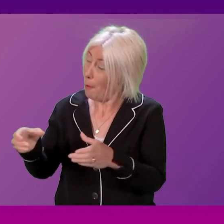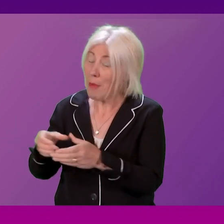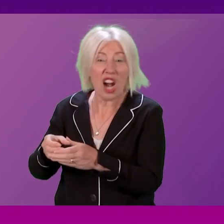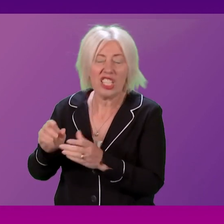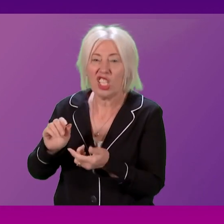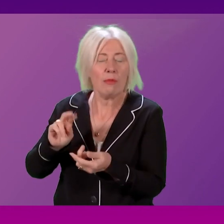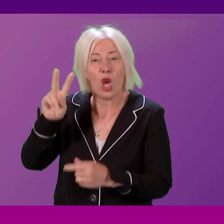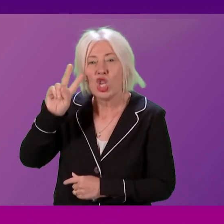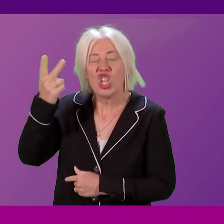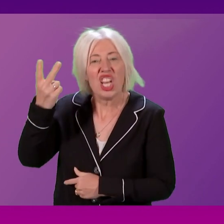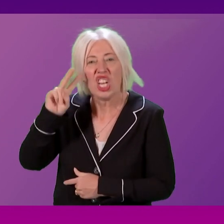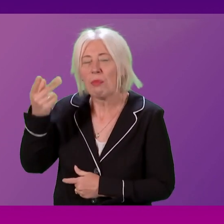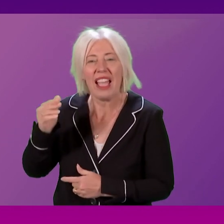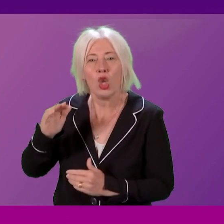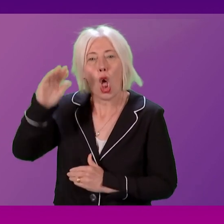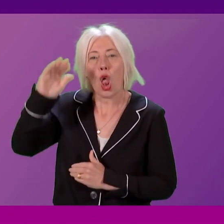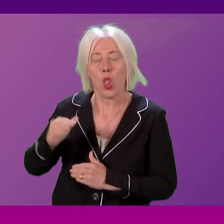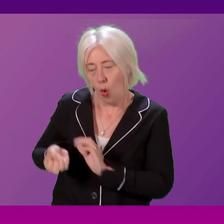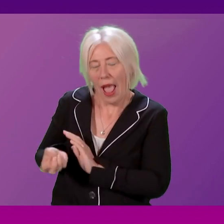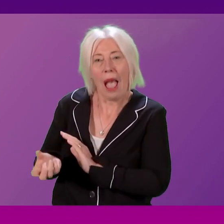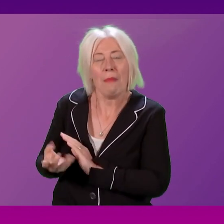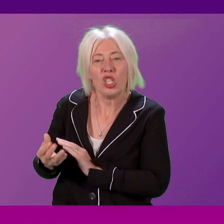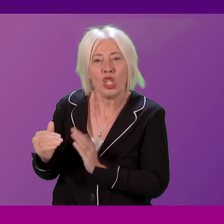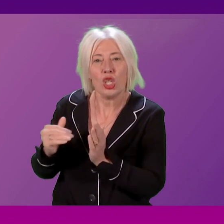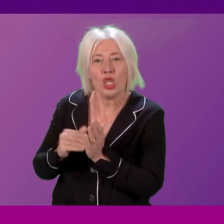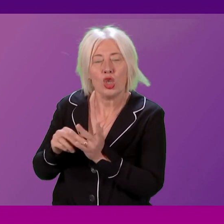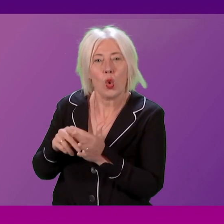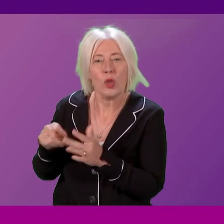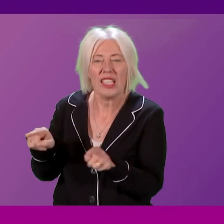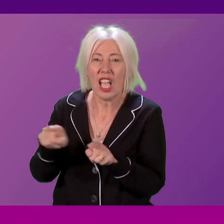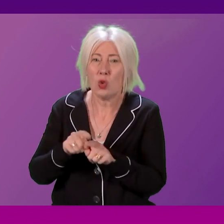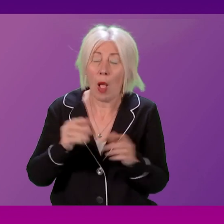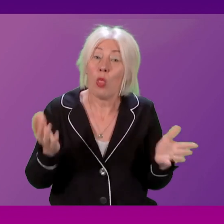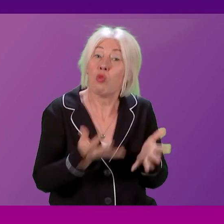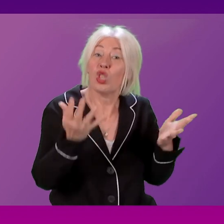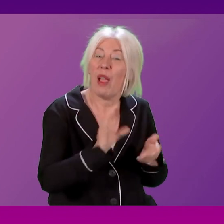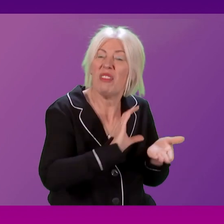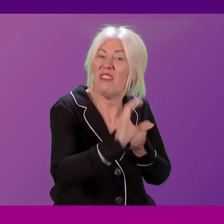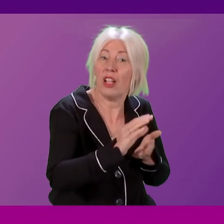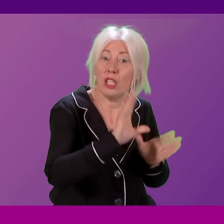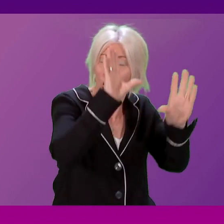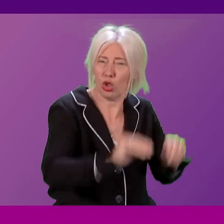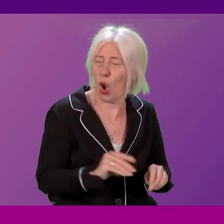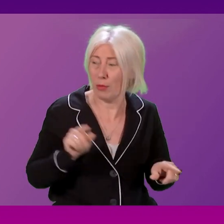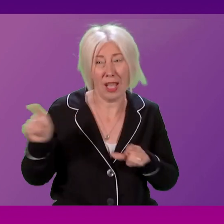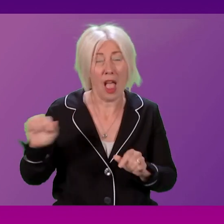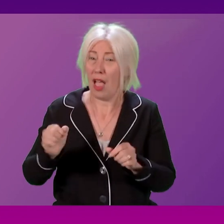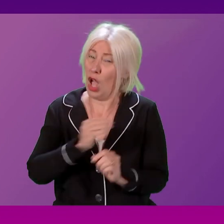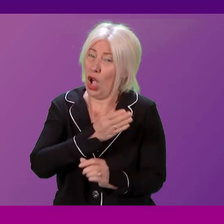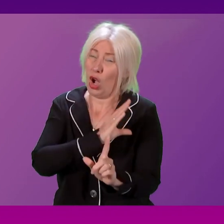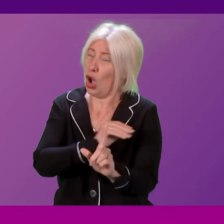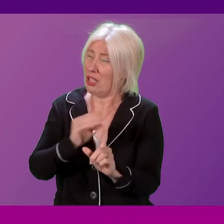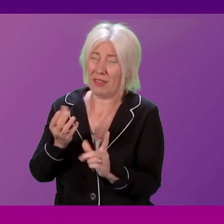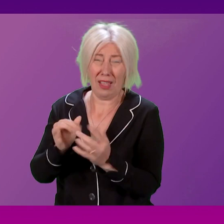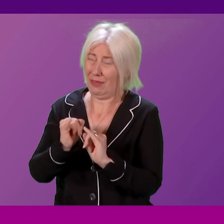on low-emissions zones or, indeed, it didn't dump its £28 billion Green Prosperity Fund? And that is the very, very point here, Presiding